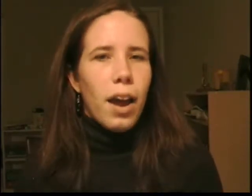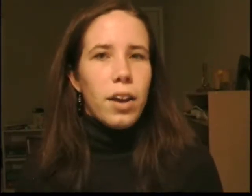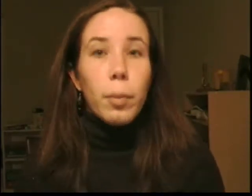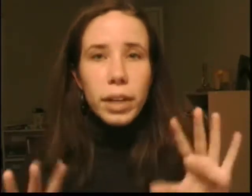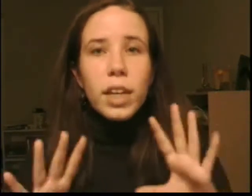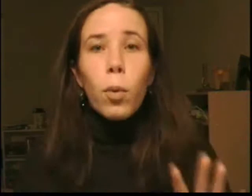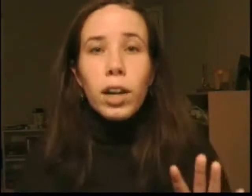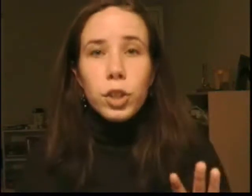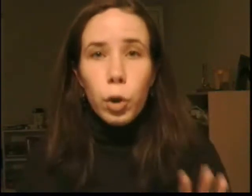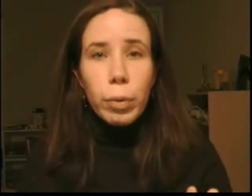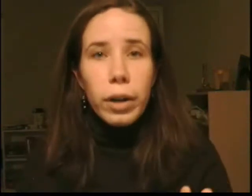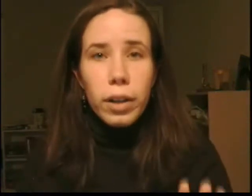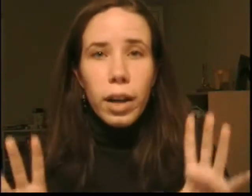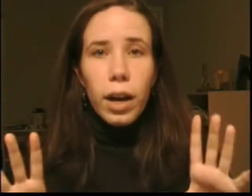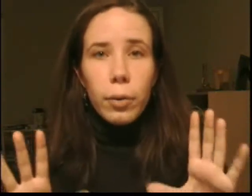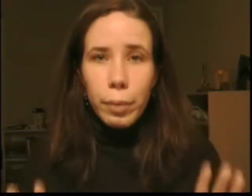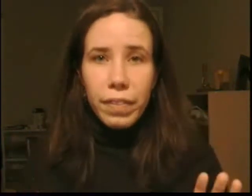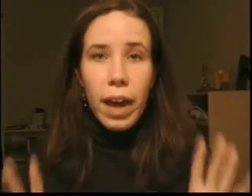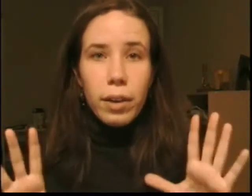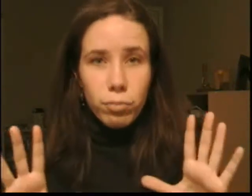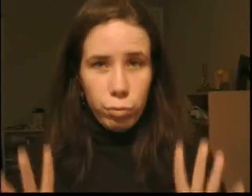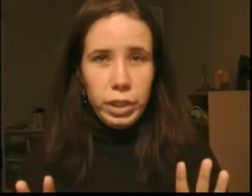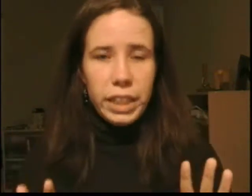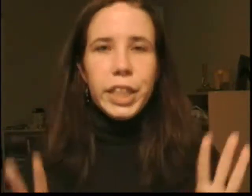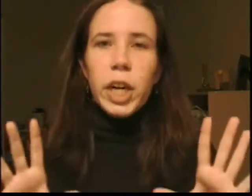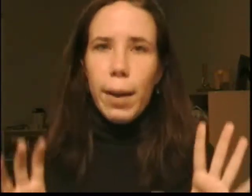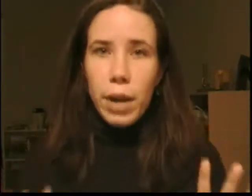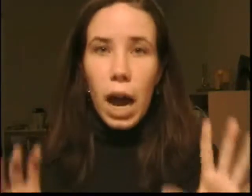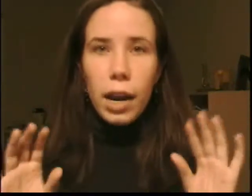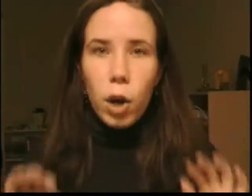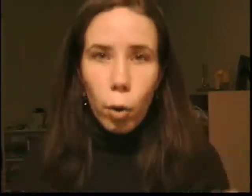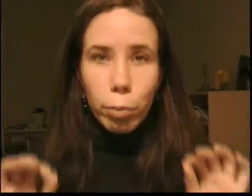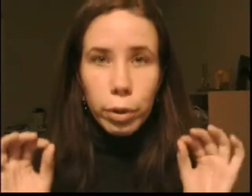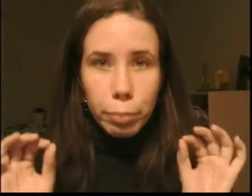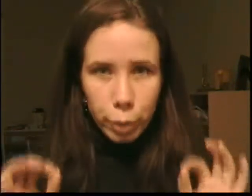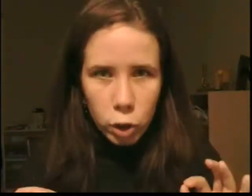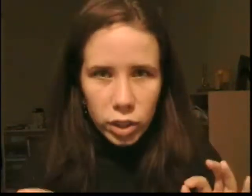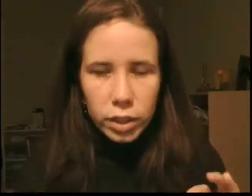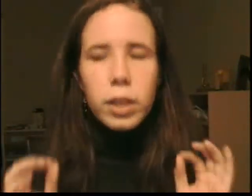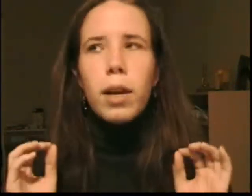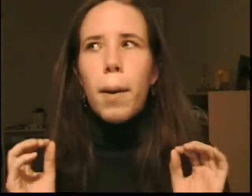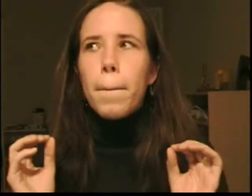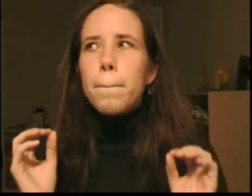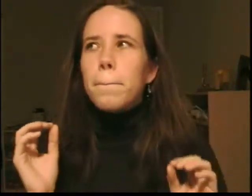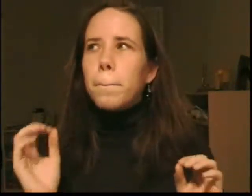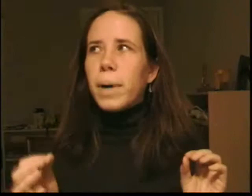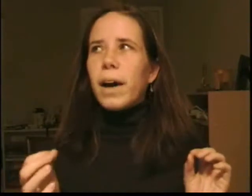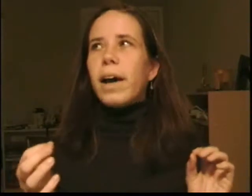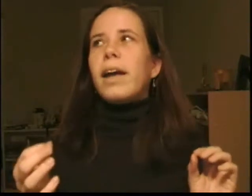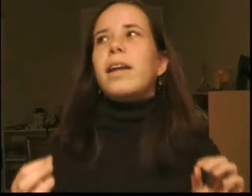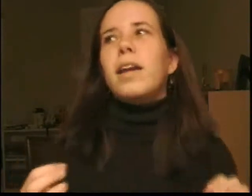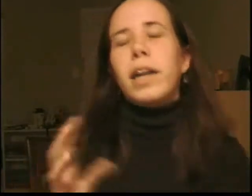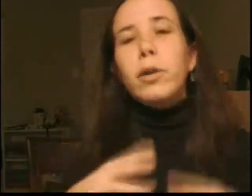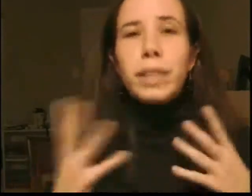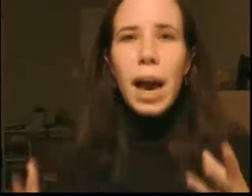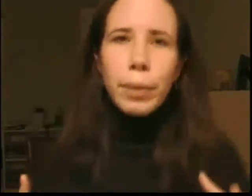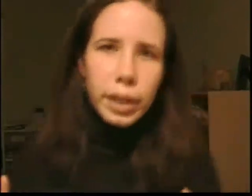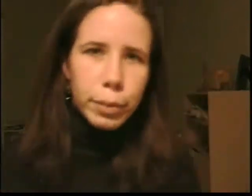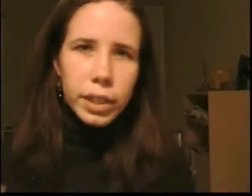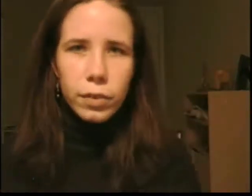Not because I watch Oprah. I want to make that really clear. I'm not an Oprah person. But I knew what was happening because